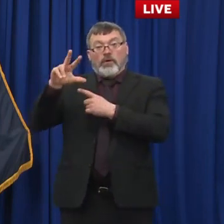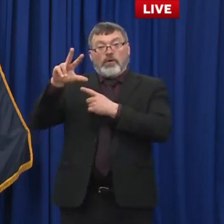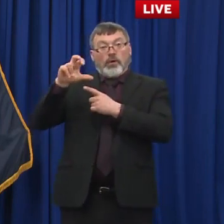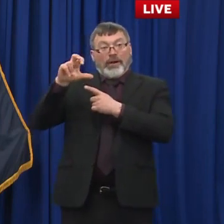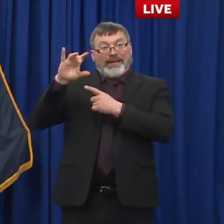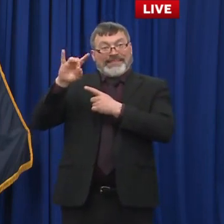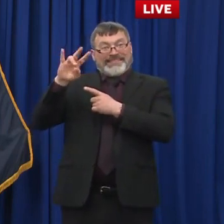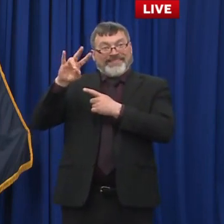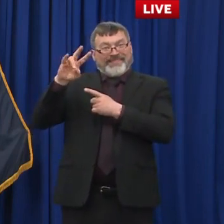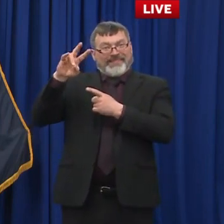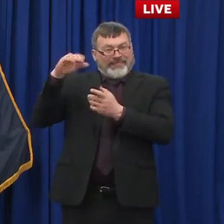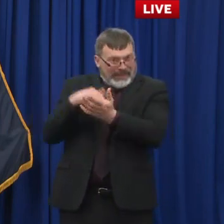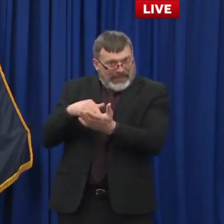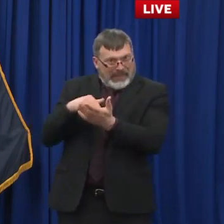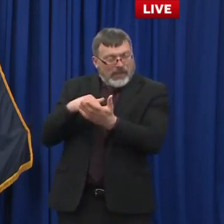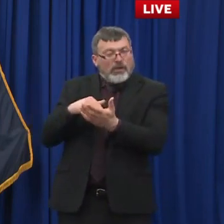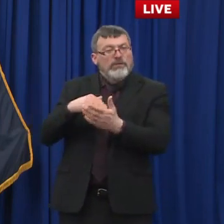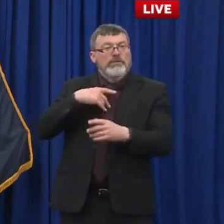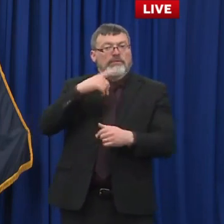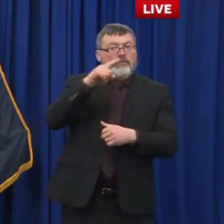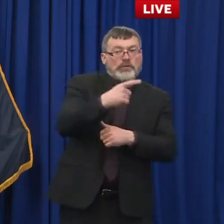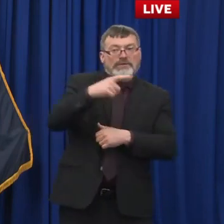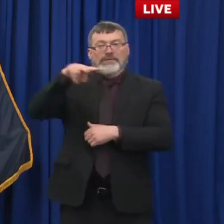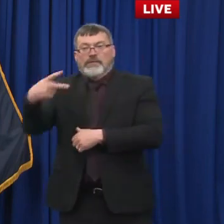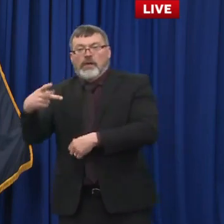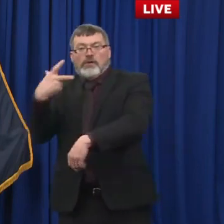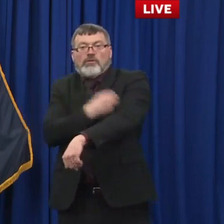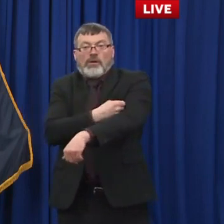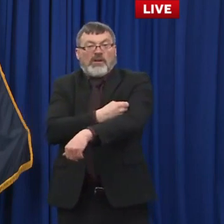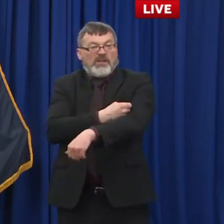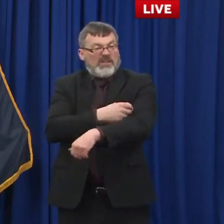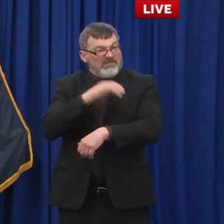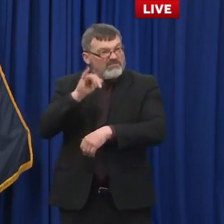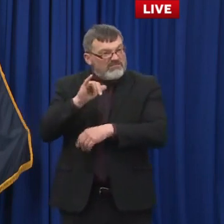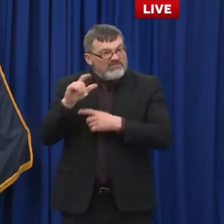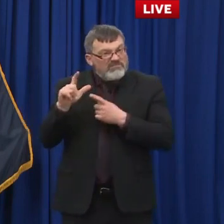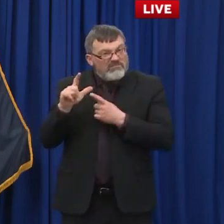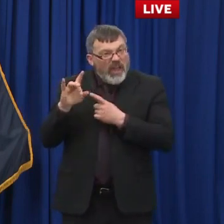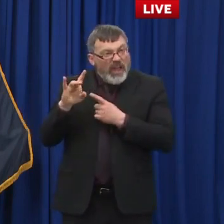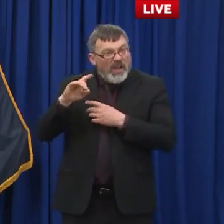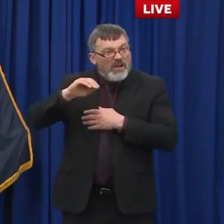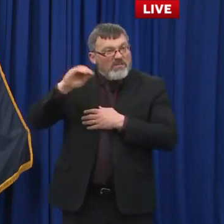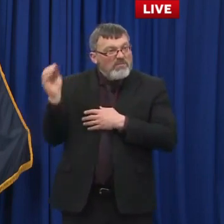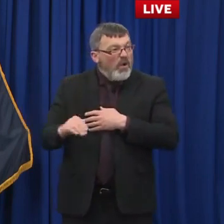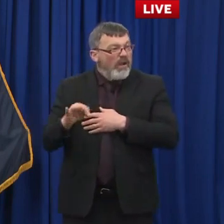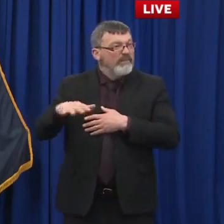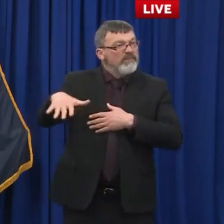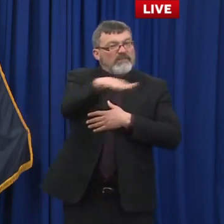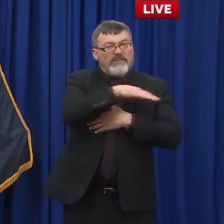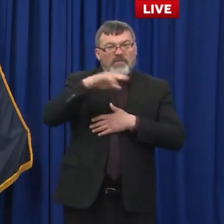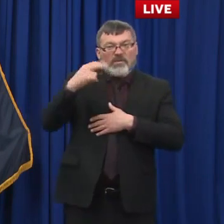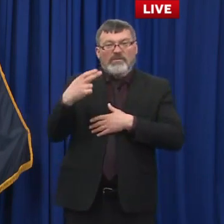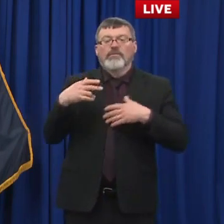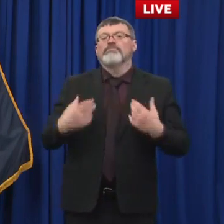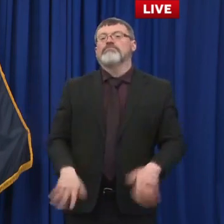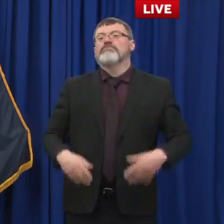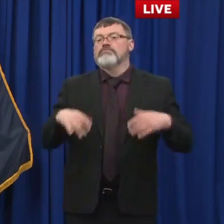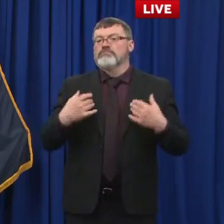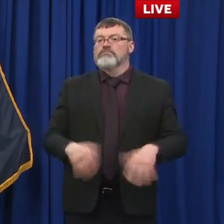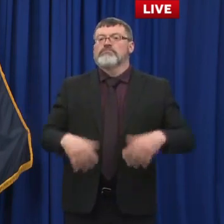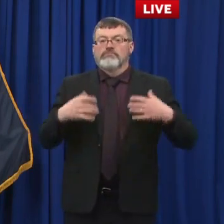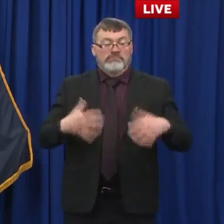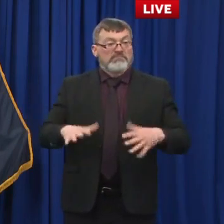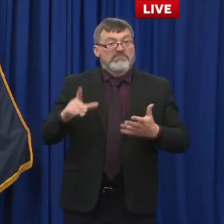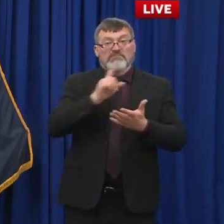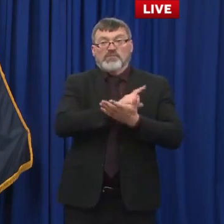We continue to receive around 50,000 first doses of vaccine each week between the doses that are allocated to us at the state